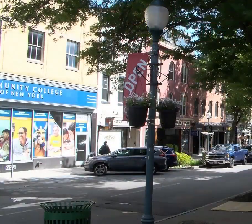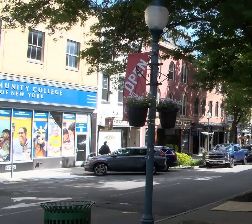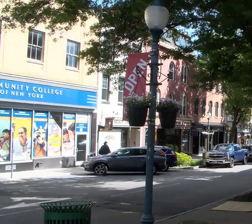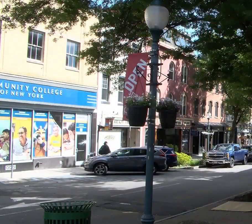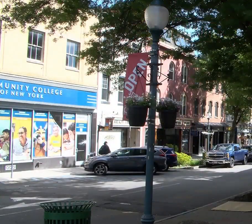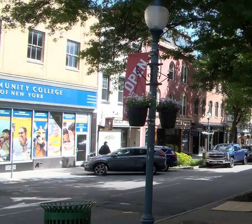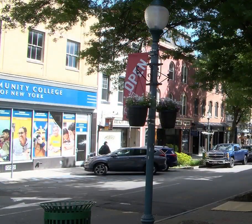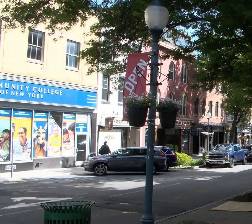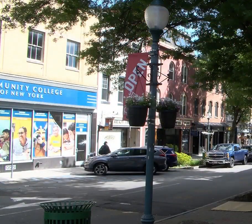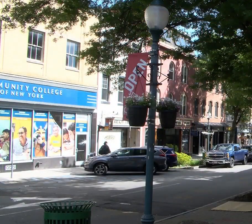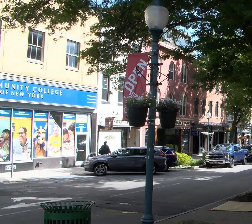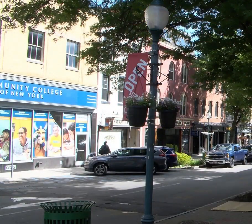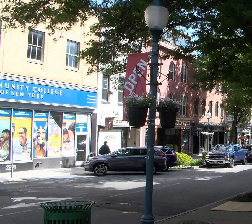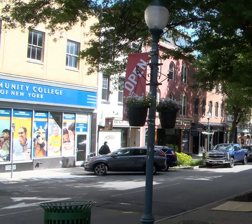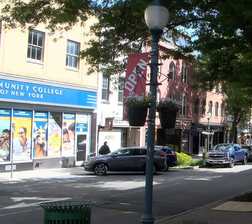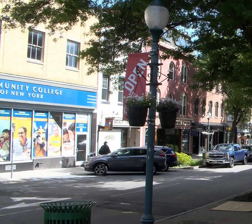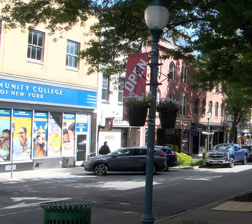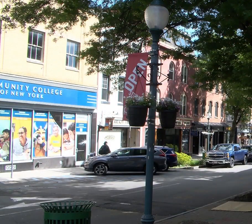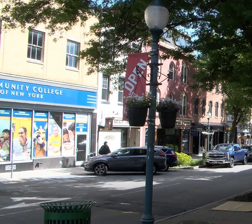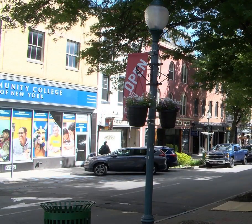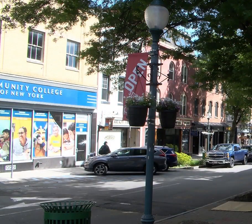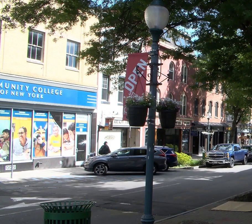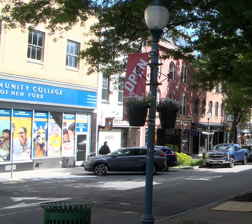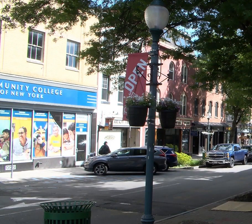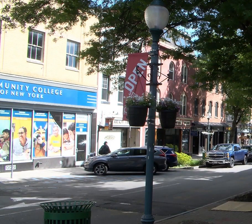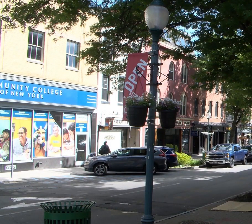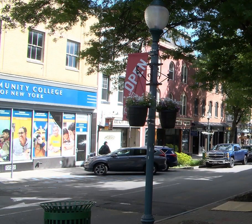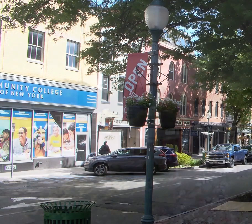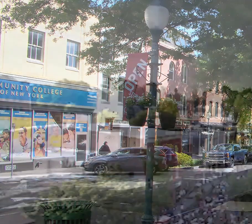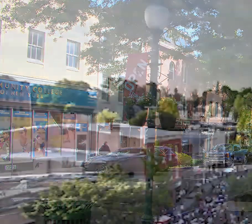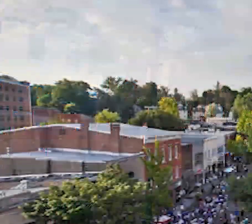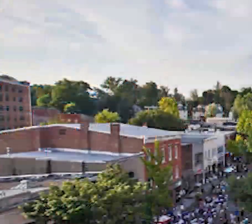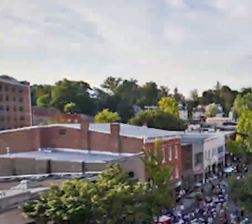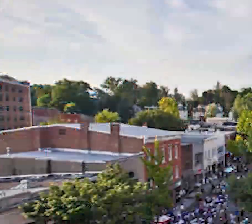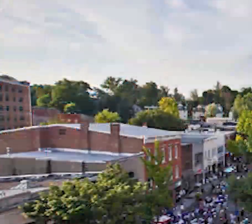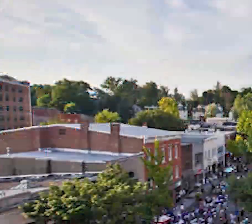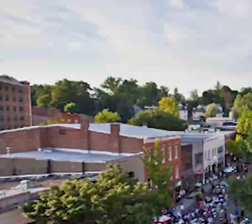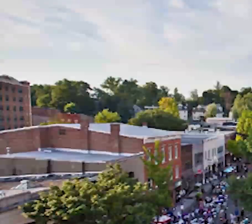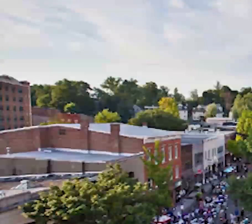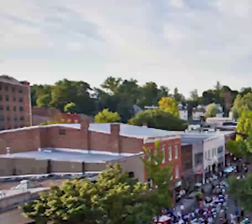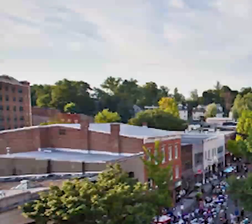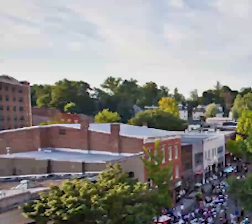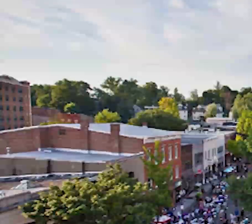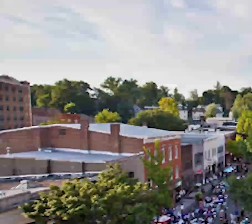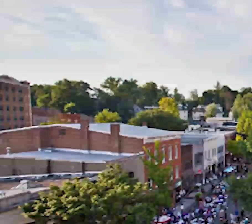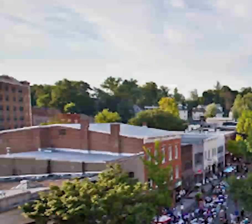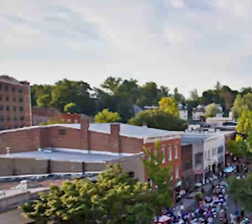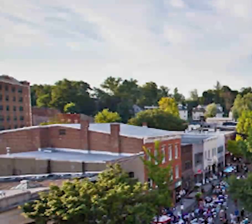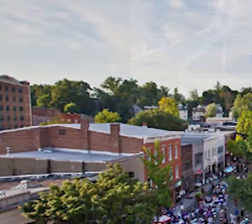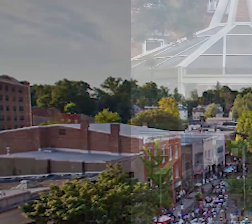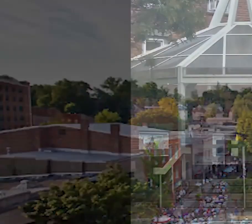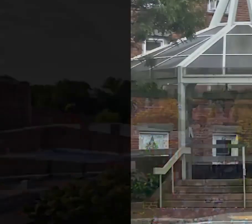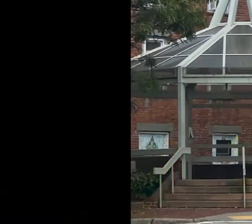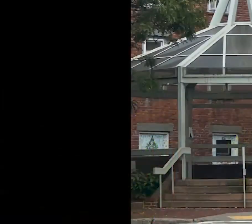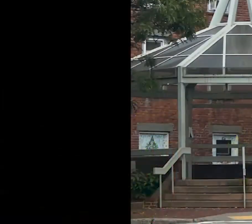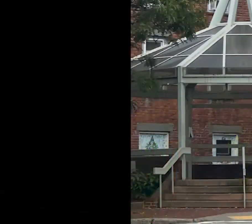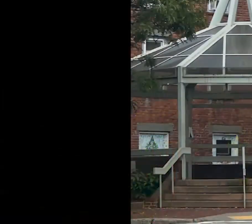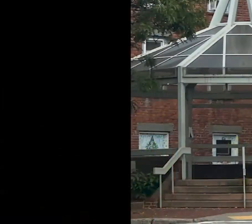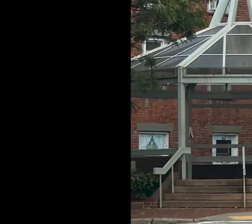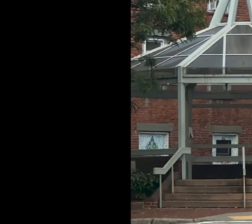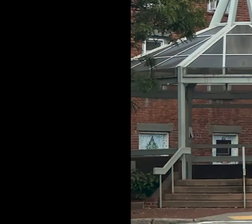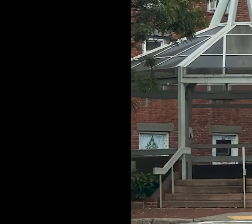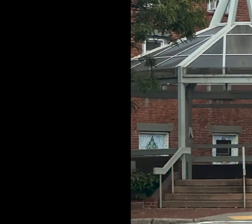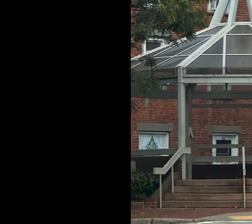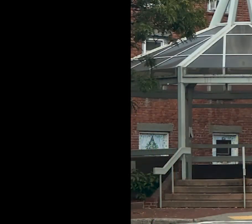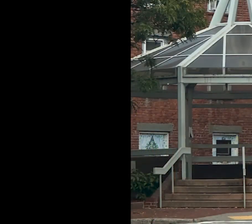incubator project will help us to provide improved workforce development opportunities for individuals looking to start a new business or improve on an existing